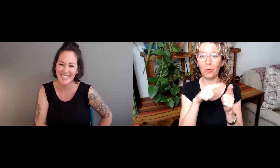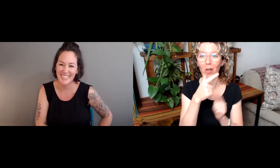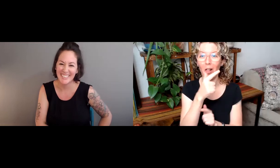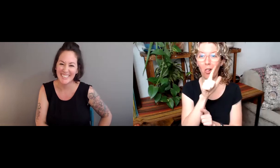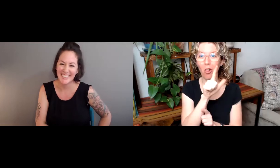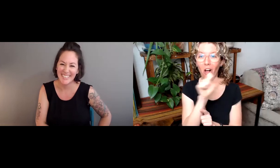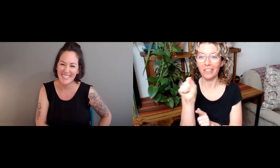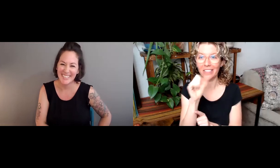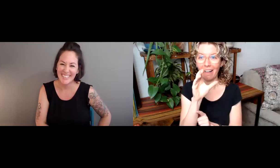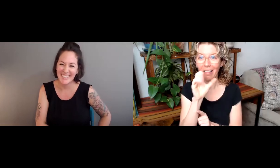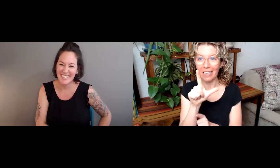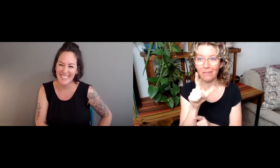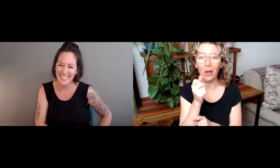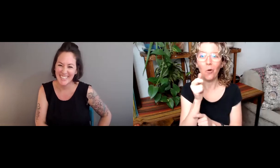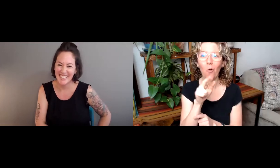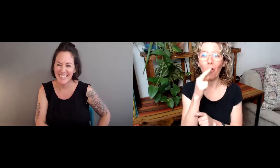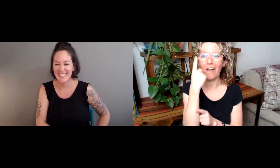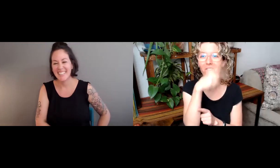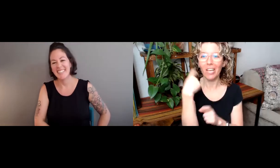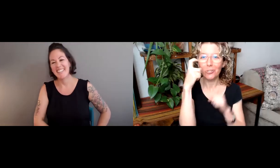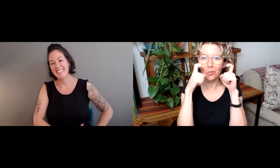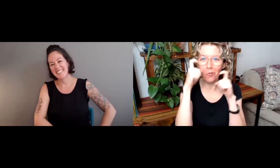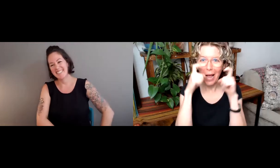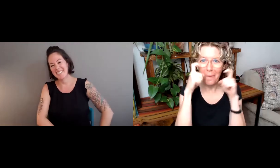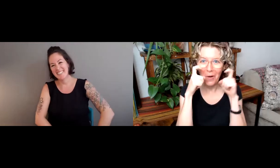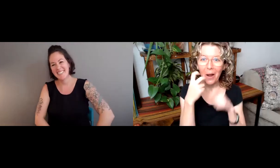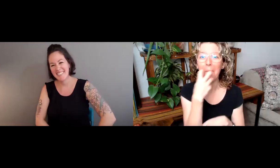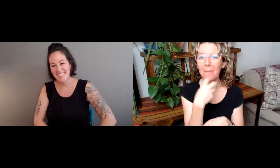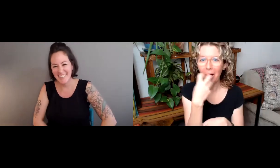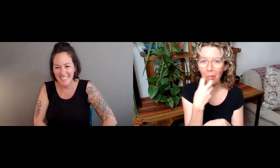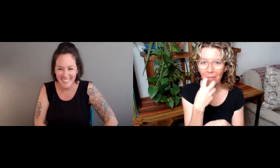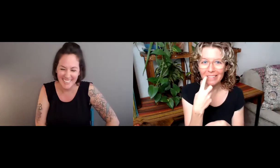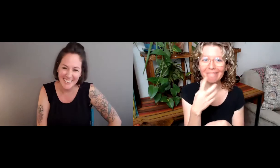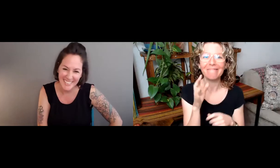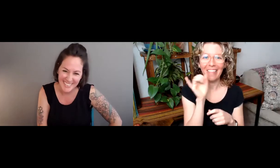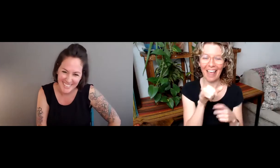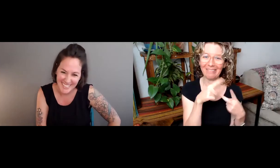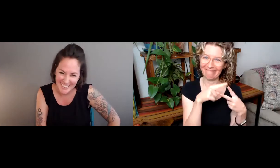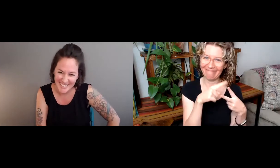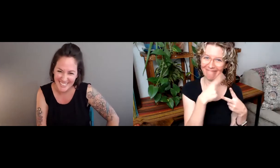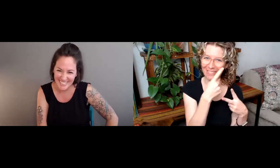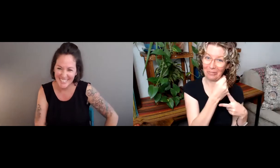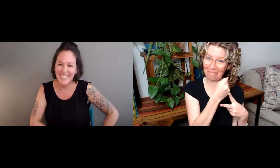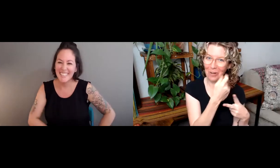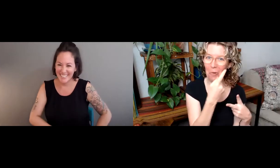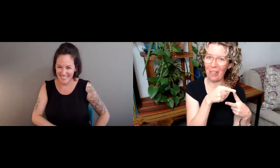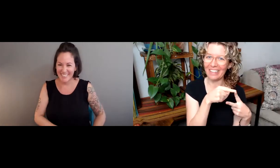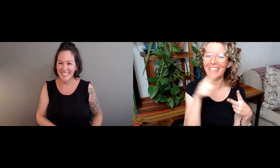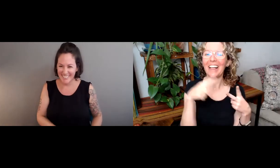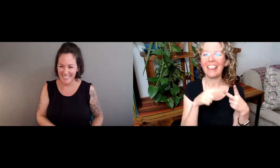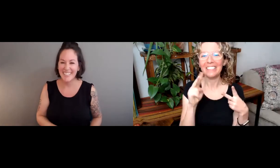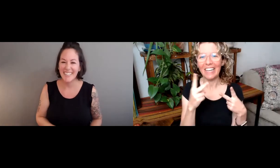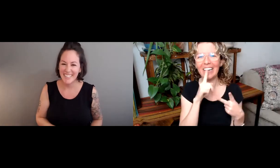What's the best approach to gloss a classifier or incorporate facial